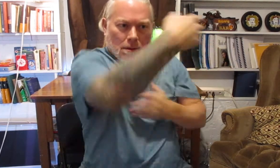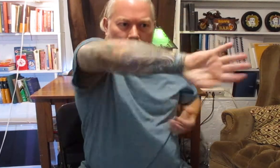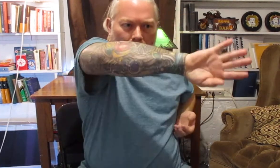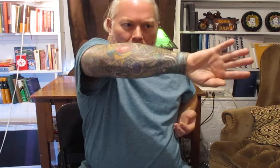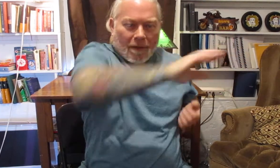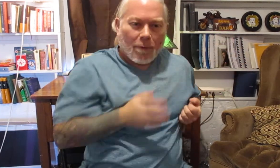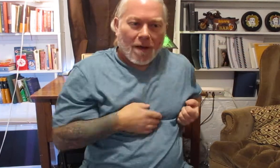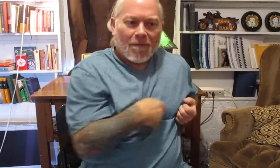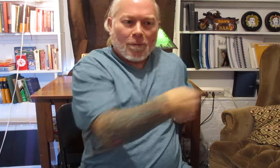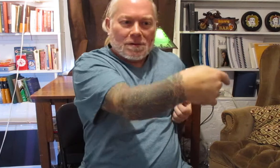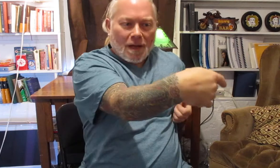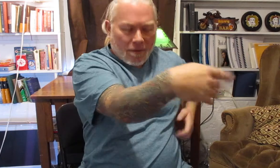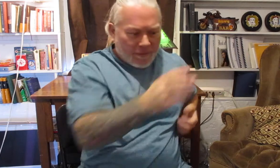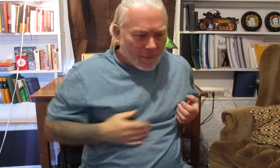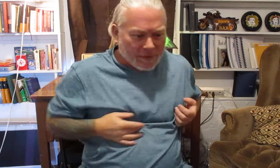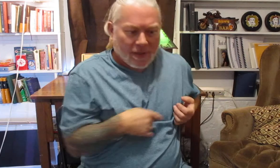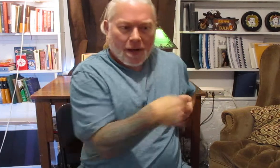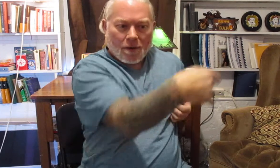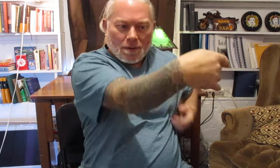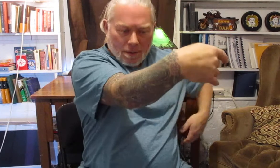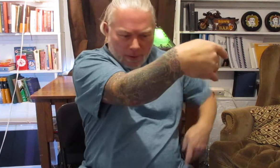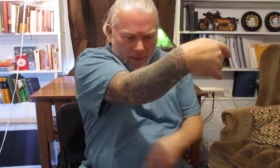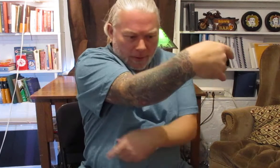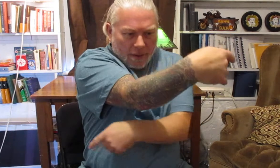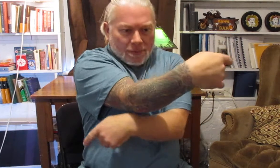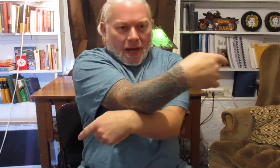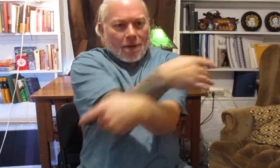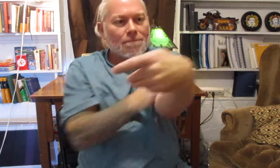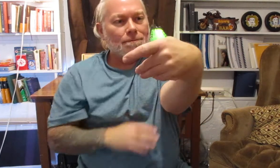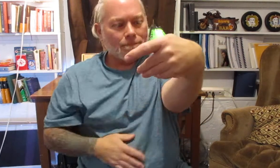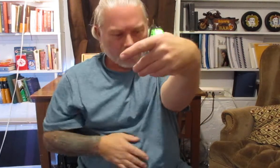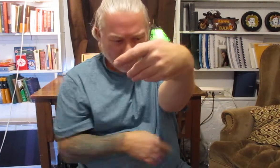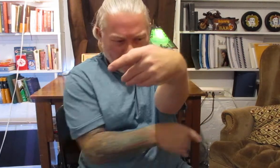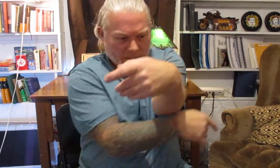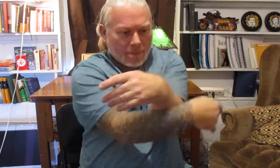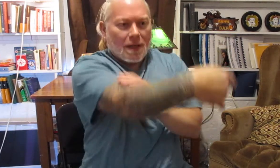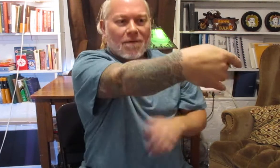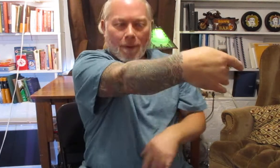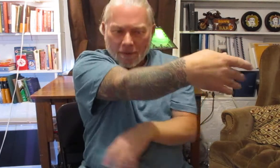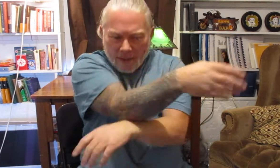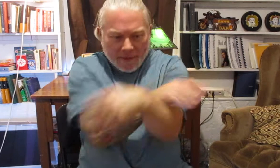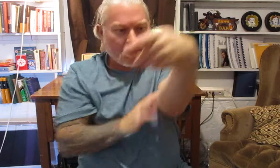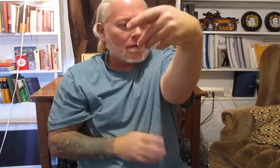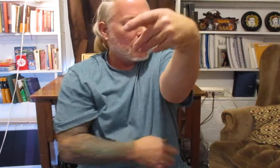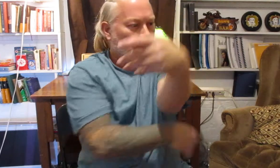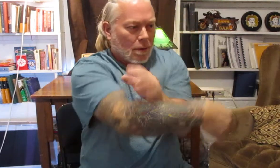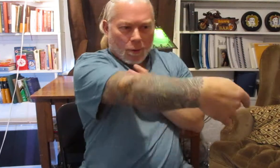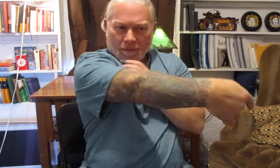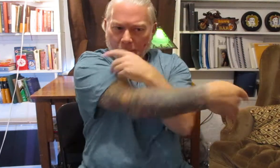and then we have Folk Sao and Folk Sao comes out and it can be from underneath or from